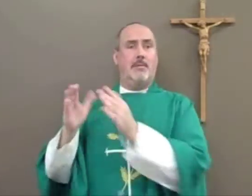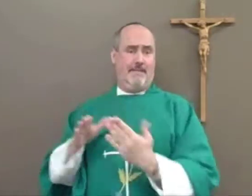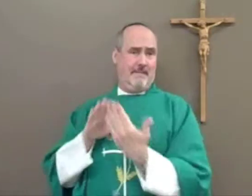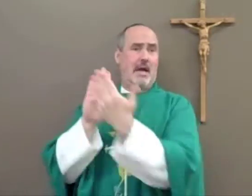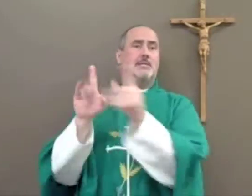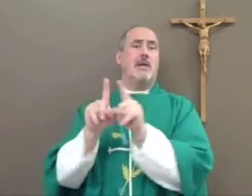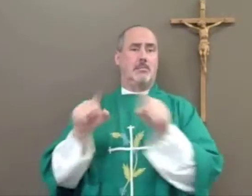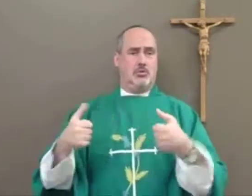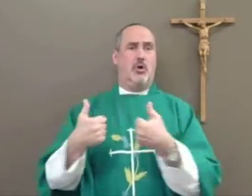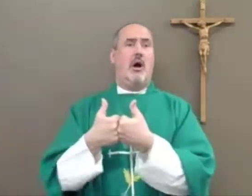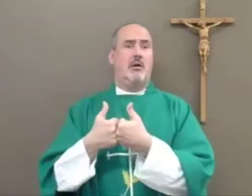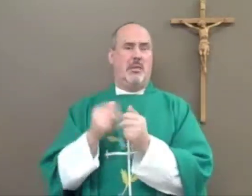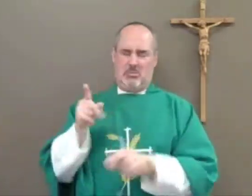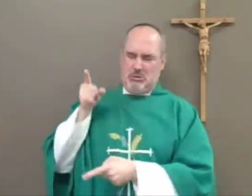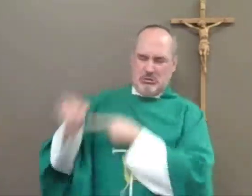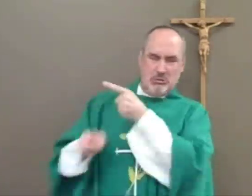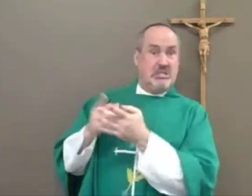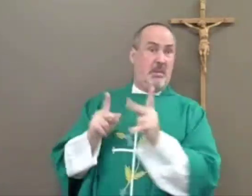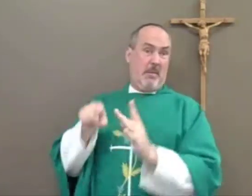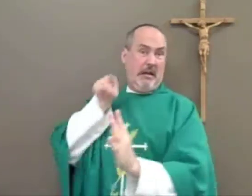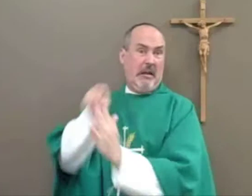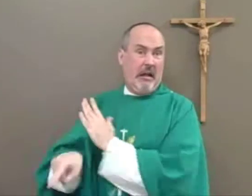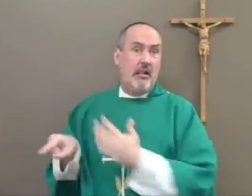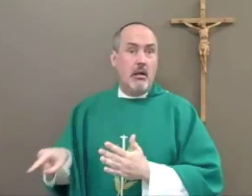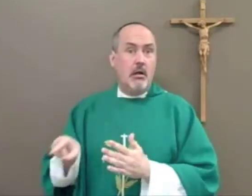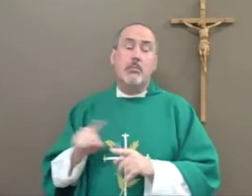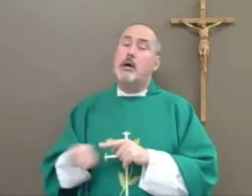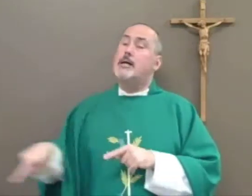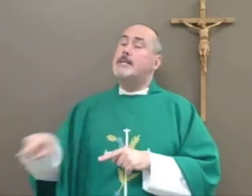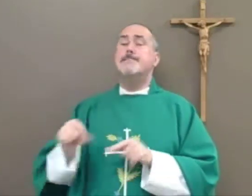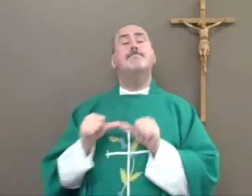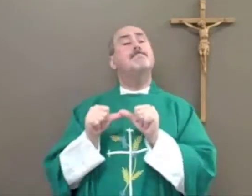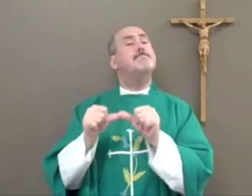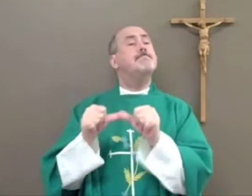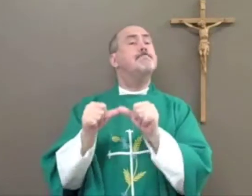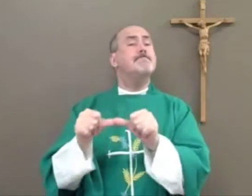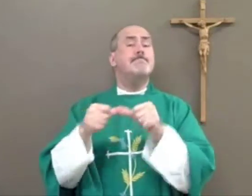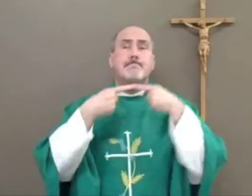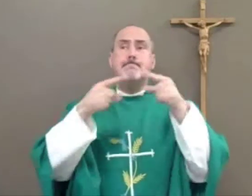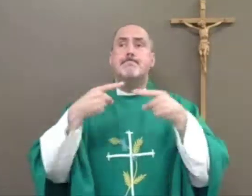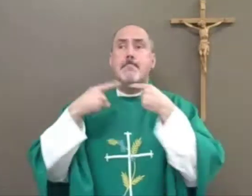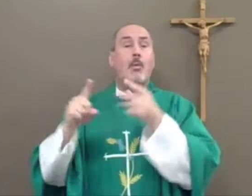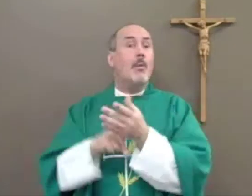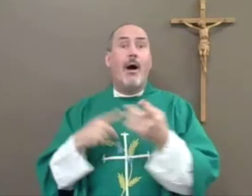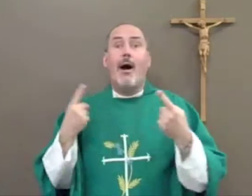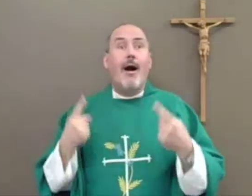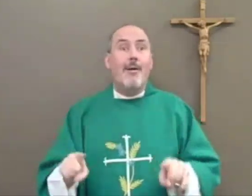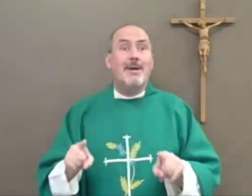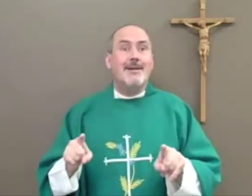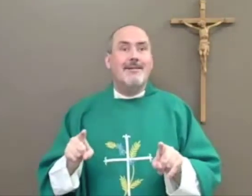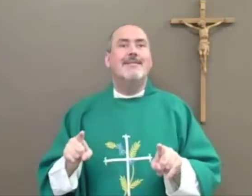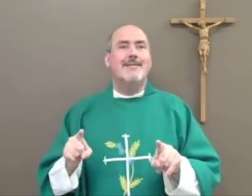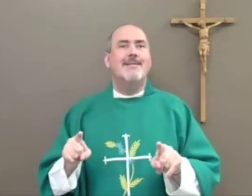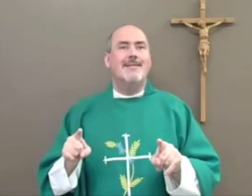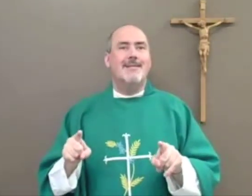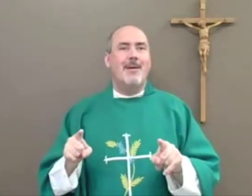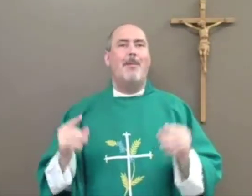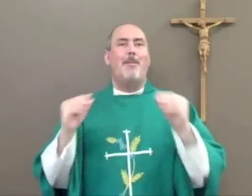ways, just like the disciples were. Some of them were even killed, but it doesn't matter. The more we do it, the more we